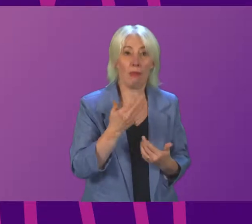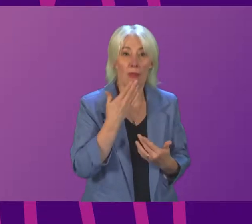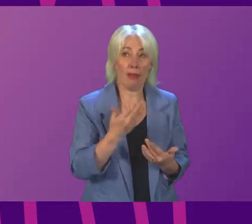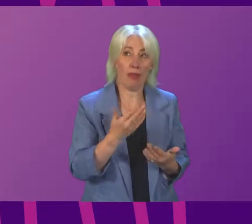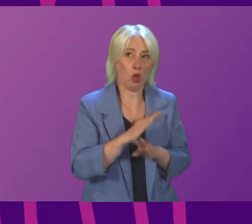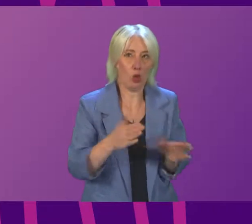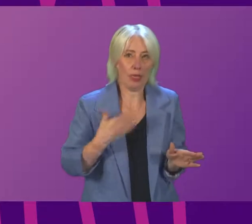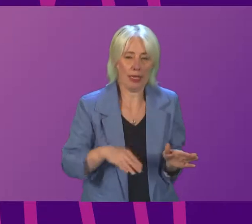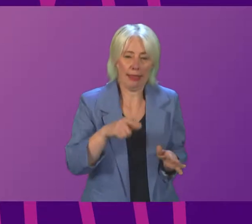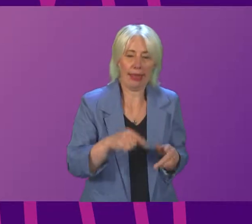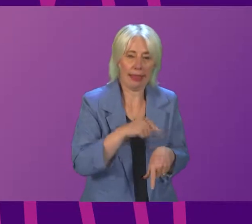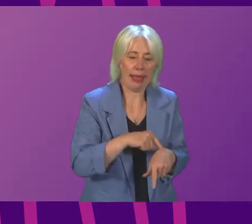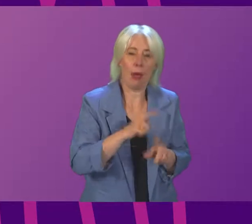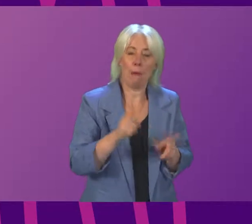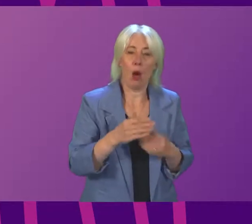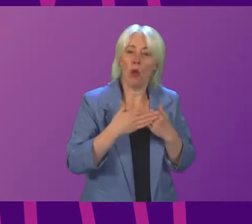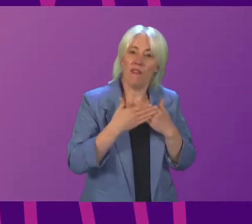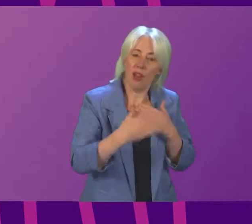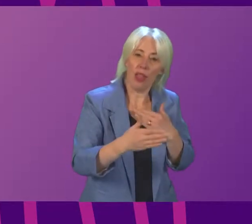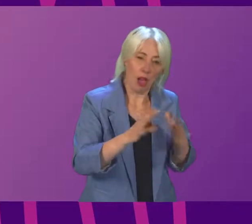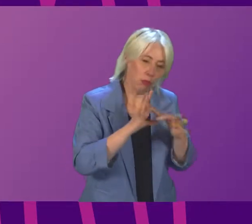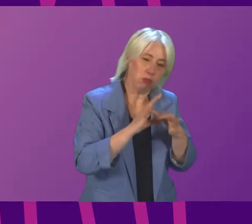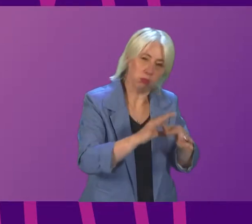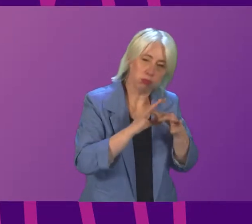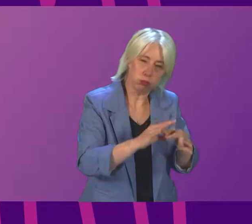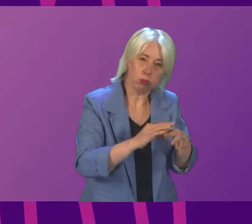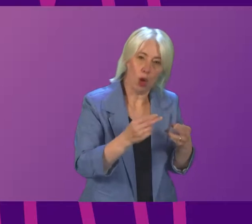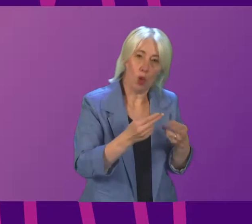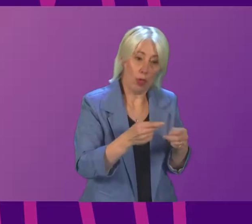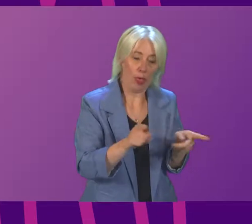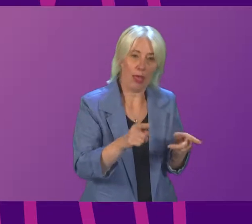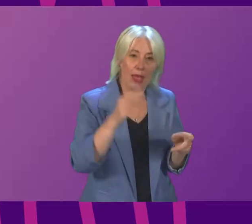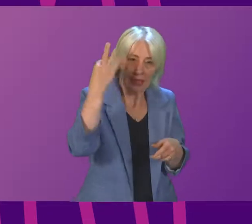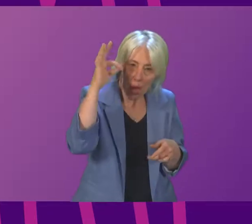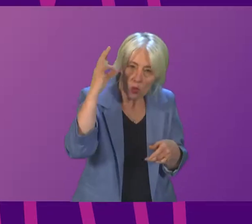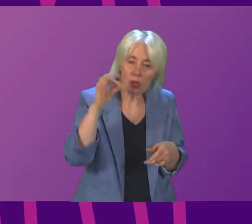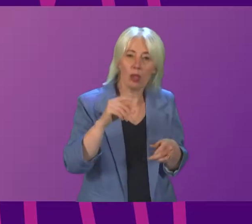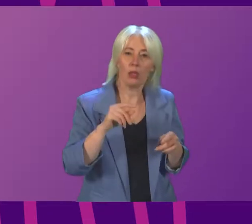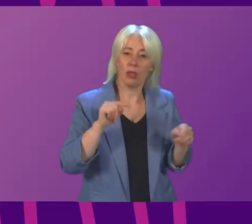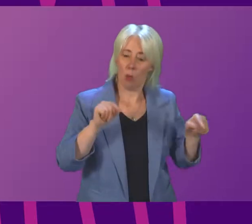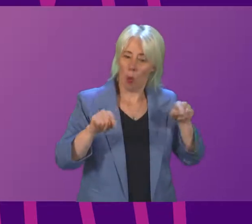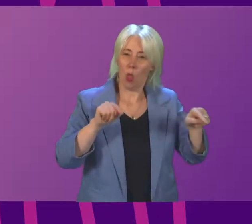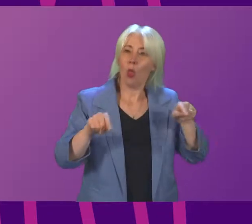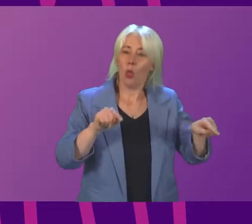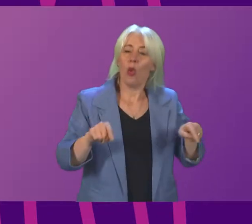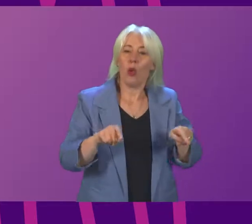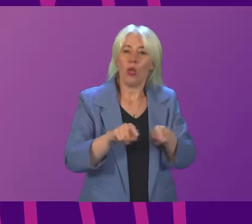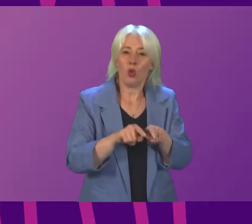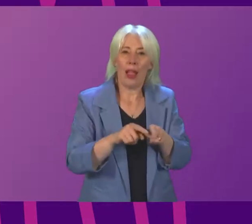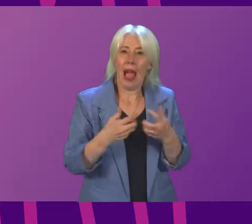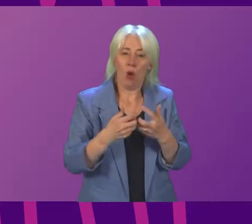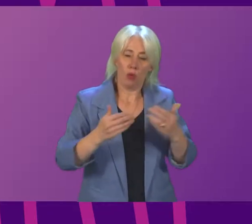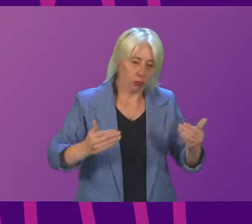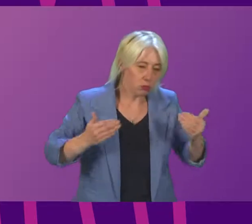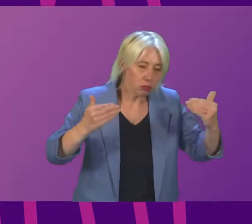Obviously, there will be further engagement with the local authorities concerned about the steps that we take forward